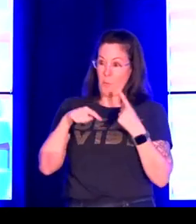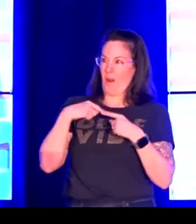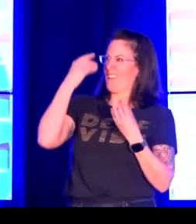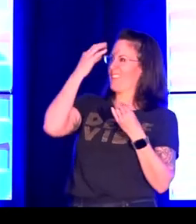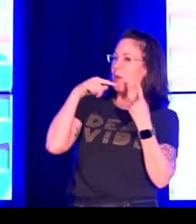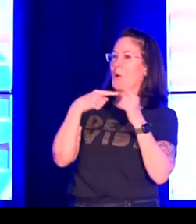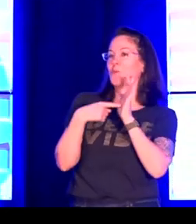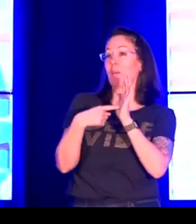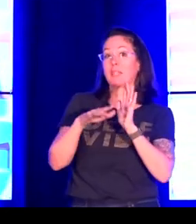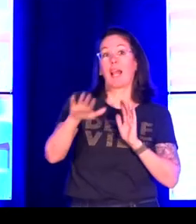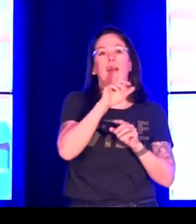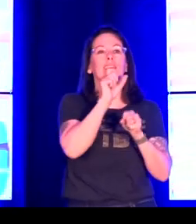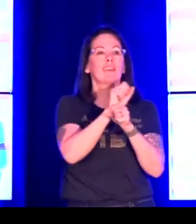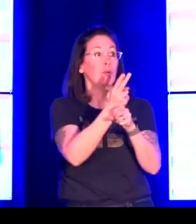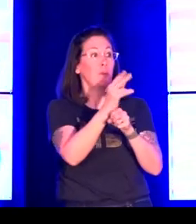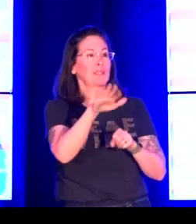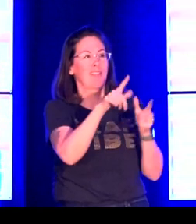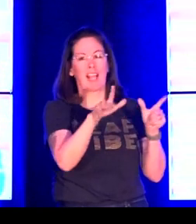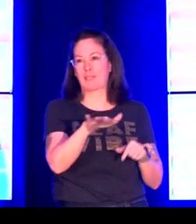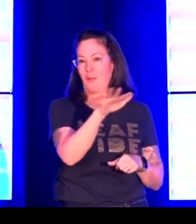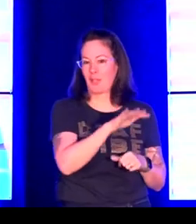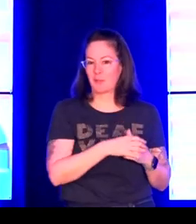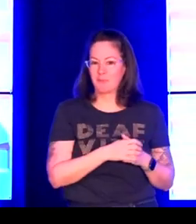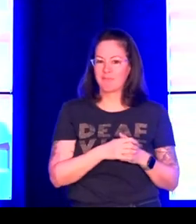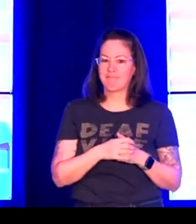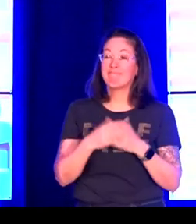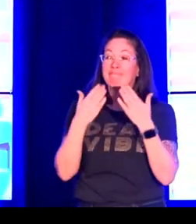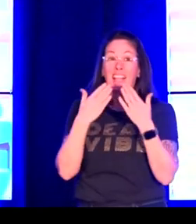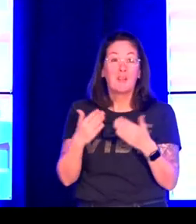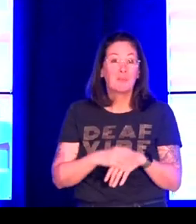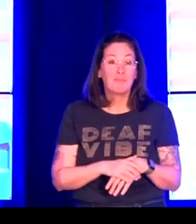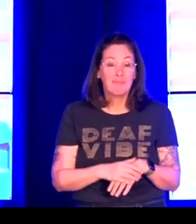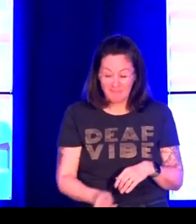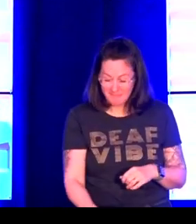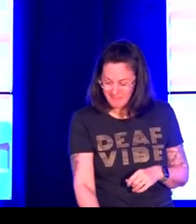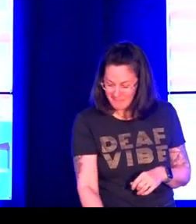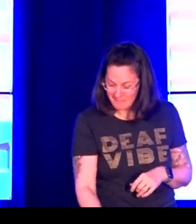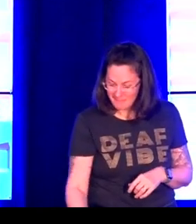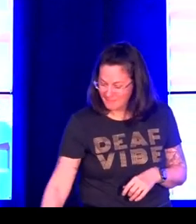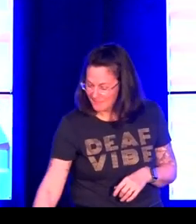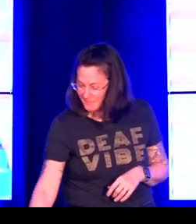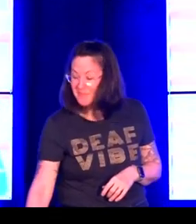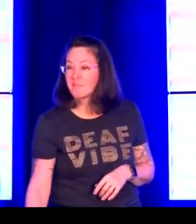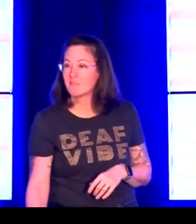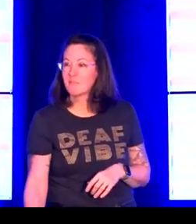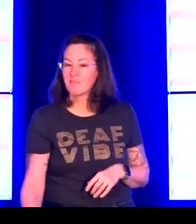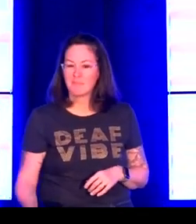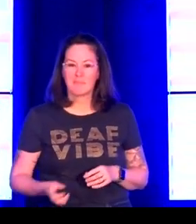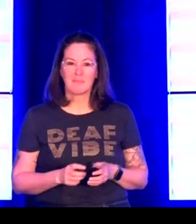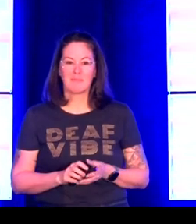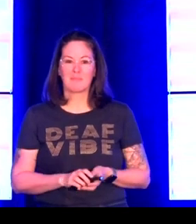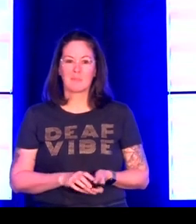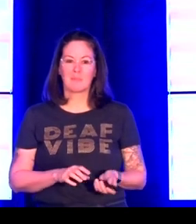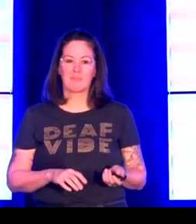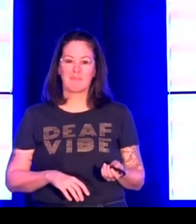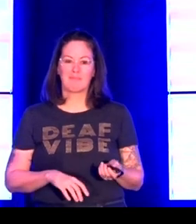And I include myself in that as a deaf linguist. And I also try to keep in mind the multitude of deaf users out